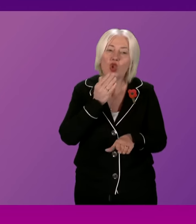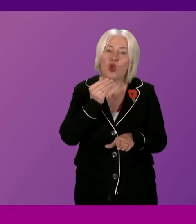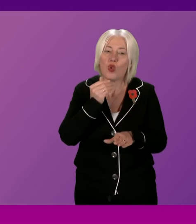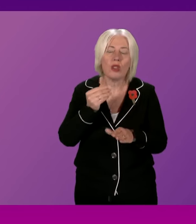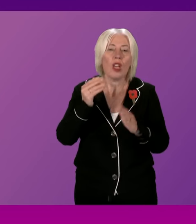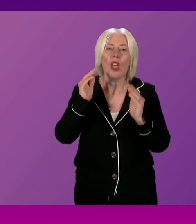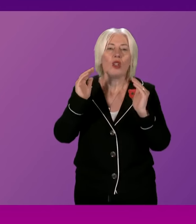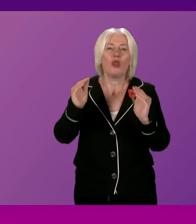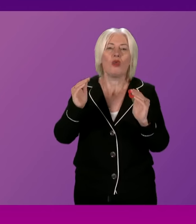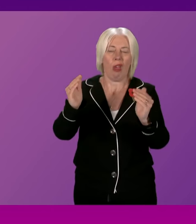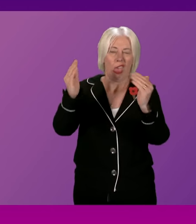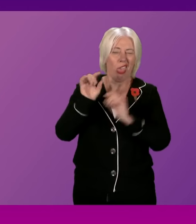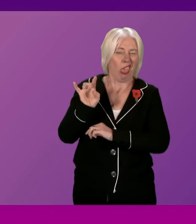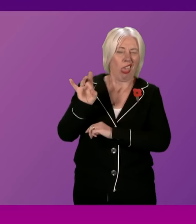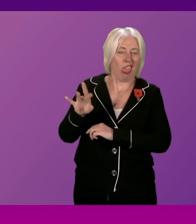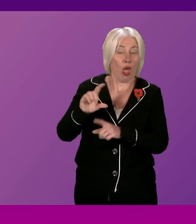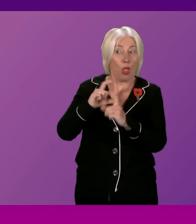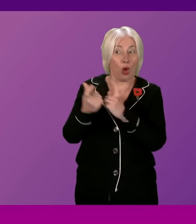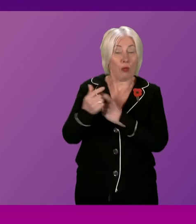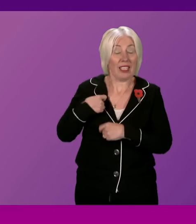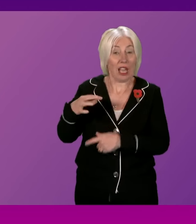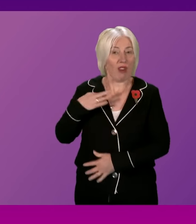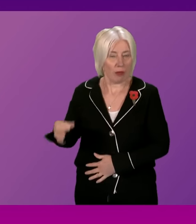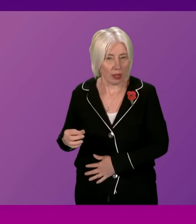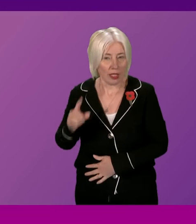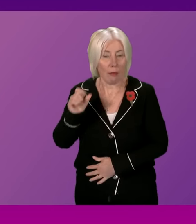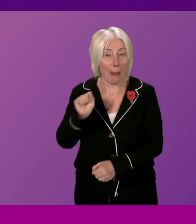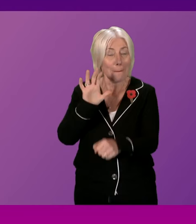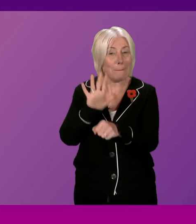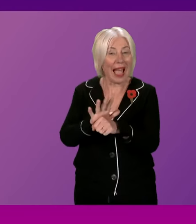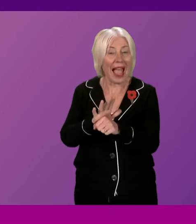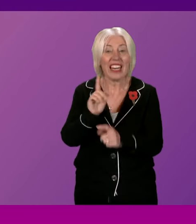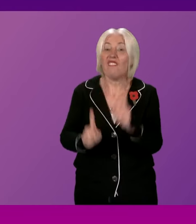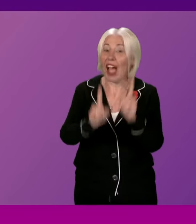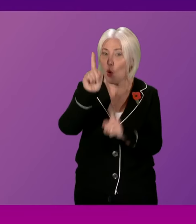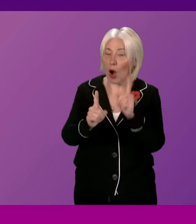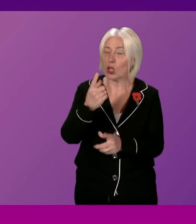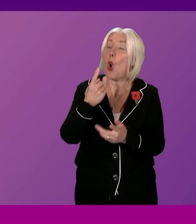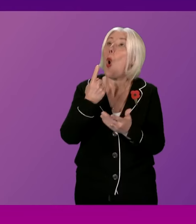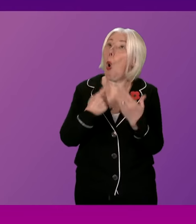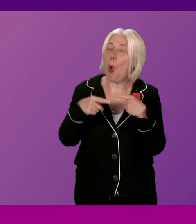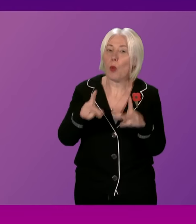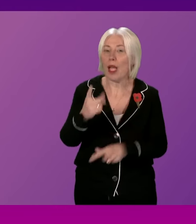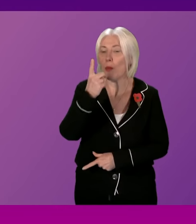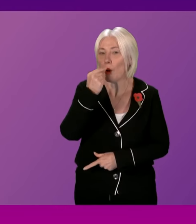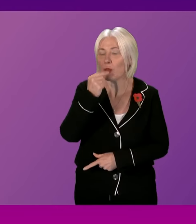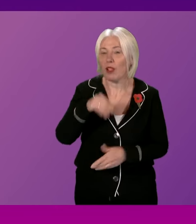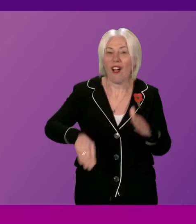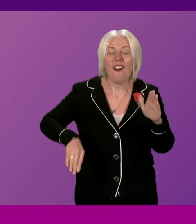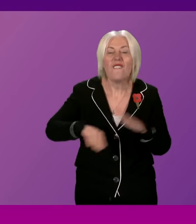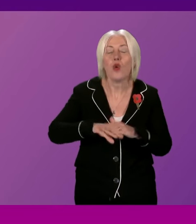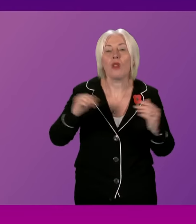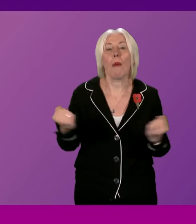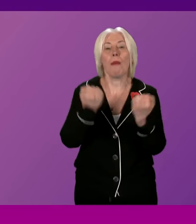the communities that I represent. Would the First Minister agree with me that a ban on fireworks is only possible with the full powers of